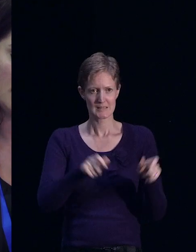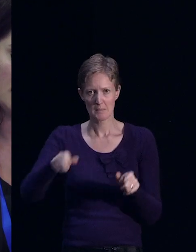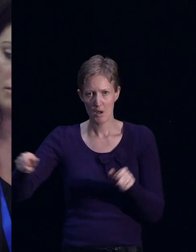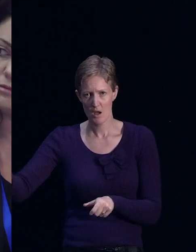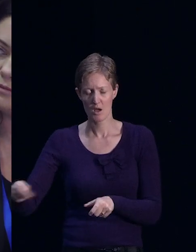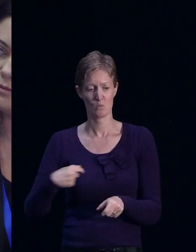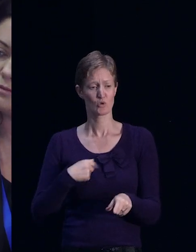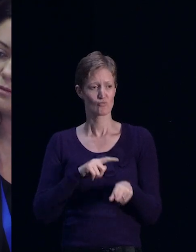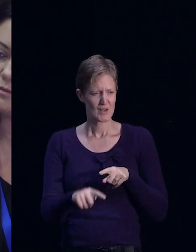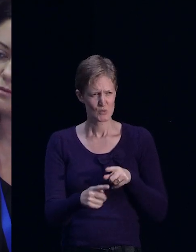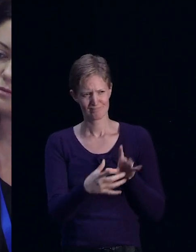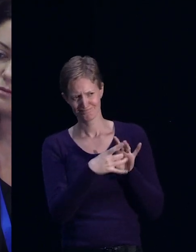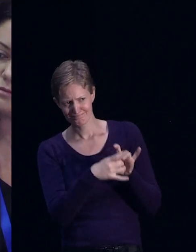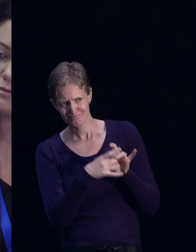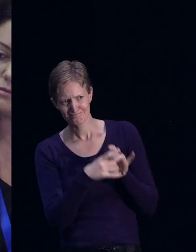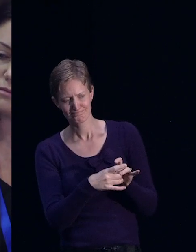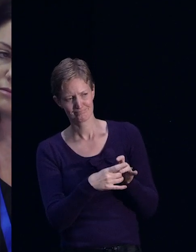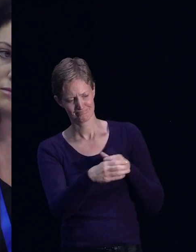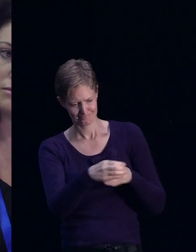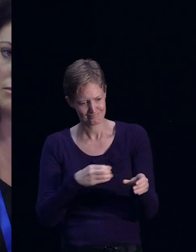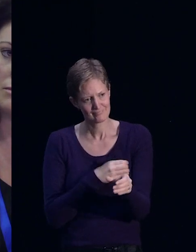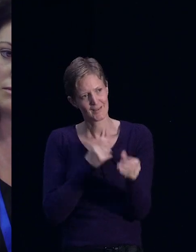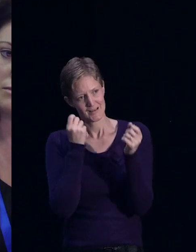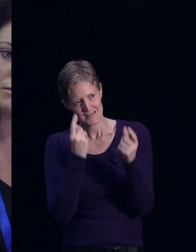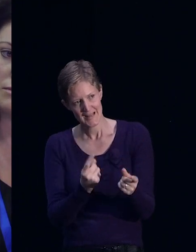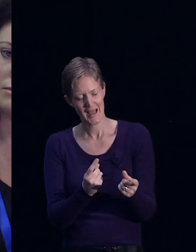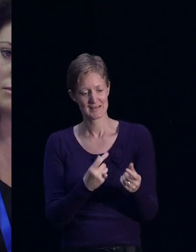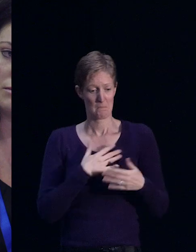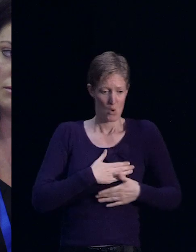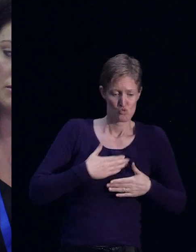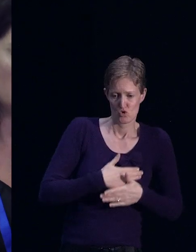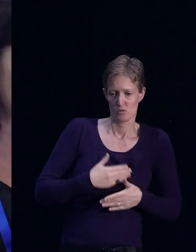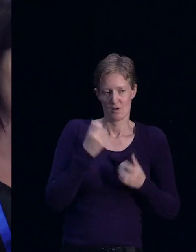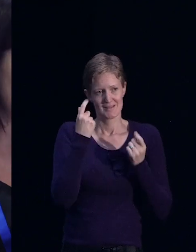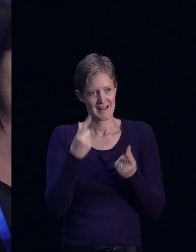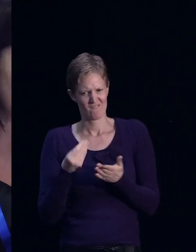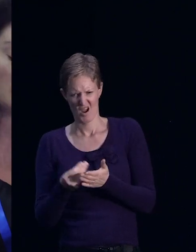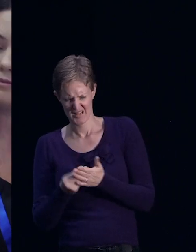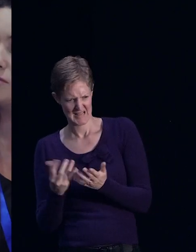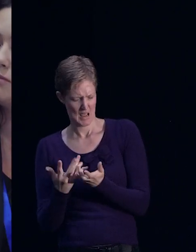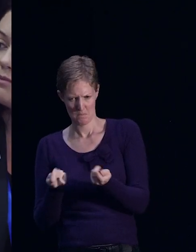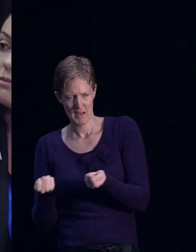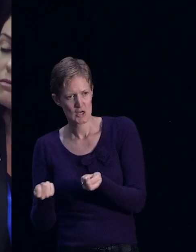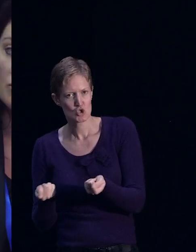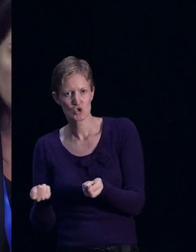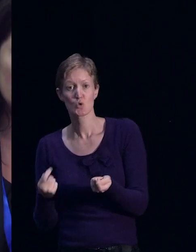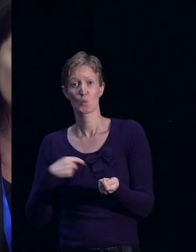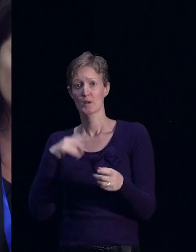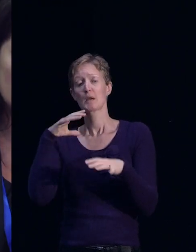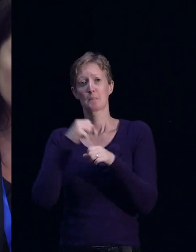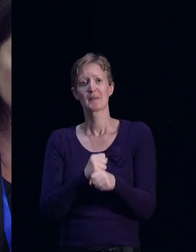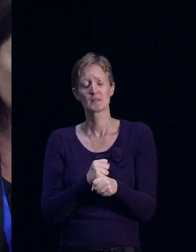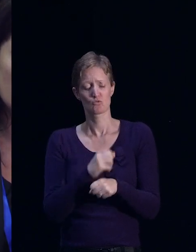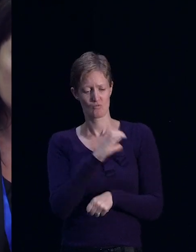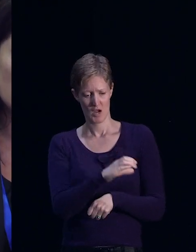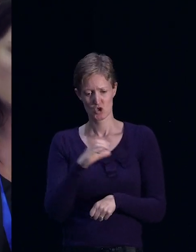empathise and understand the emotional impact as well as the financial impact that people are going through. But absolutely, we're totally committed to